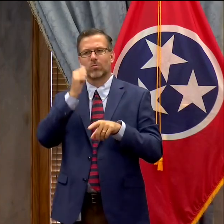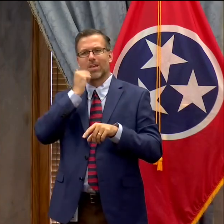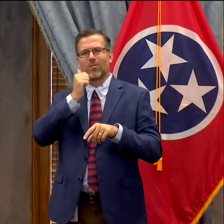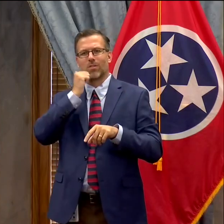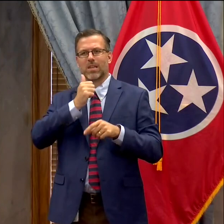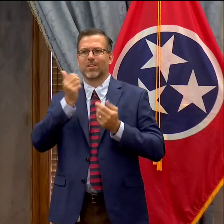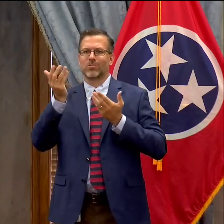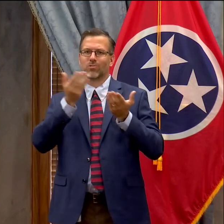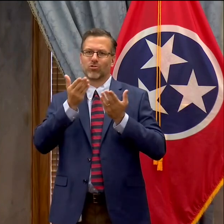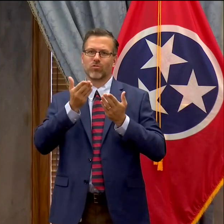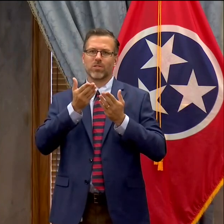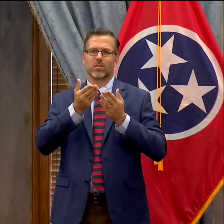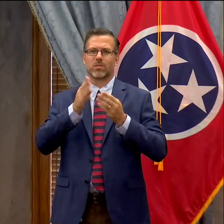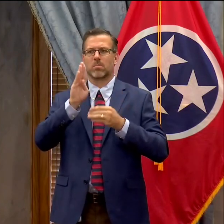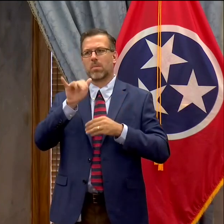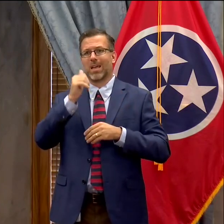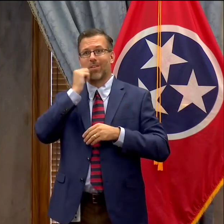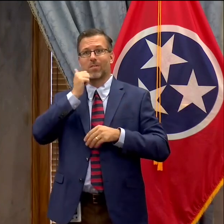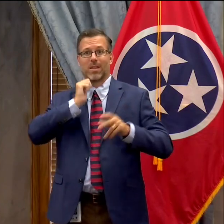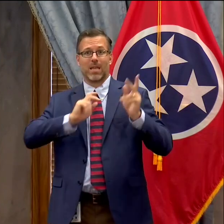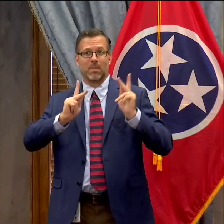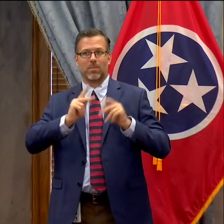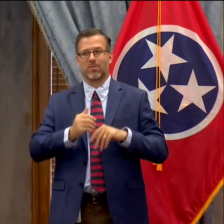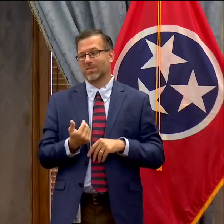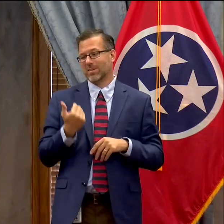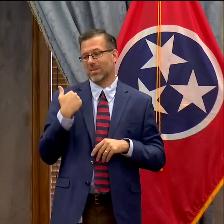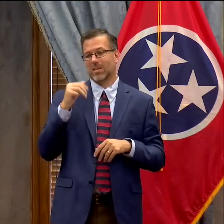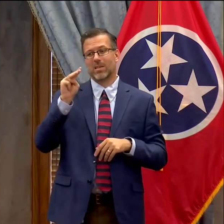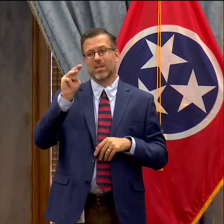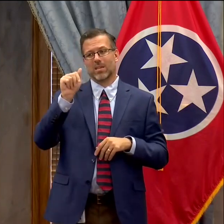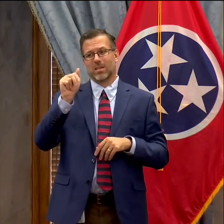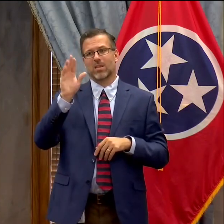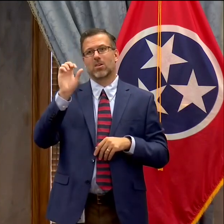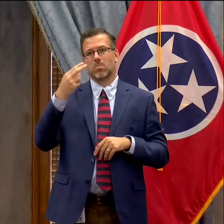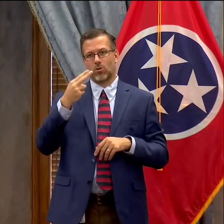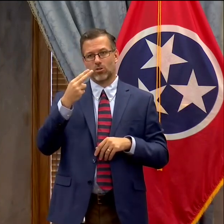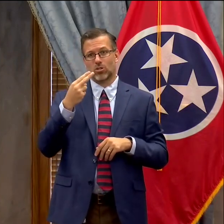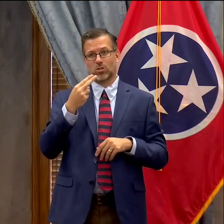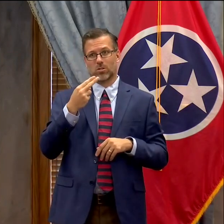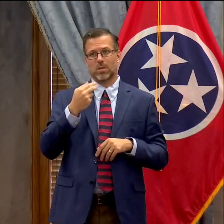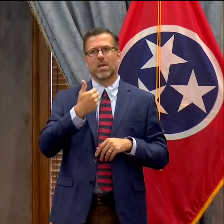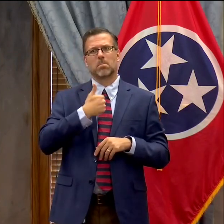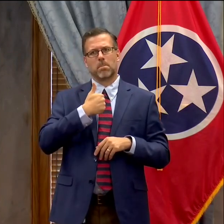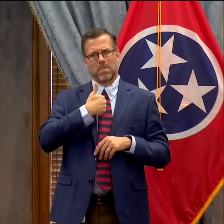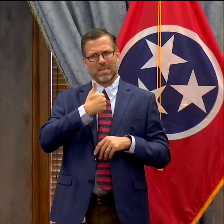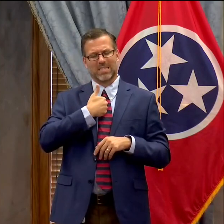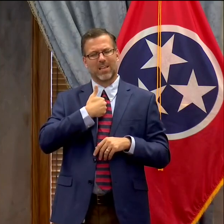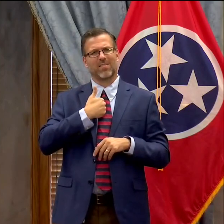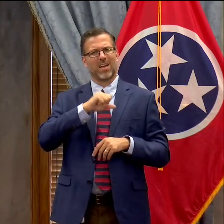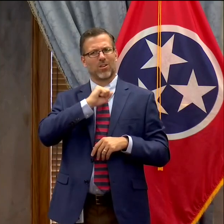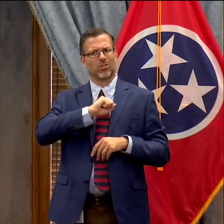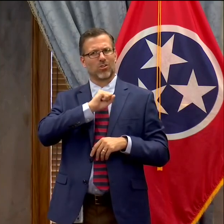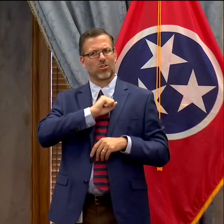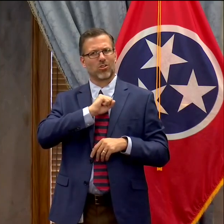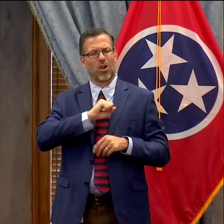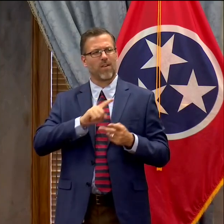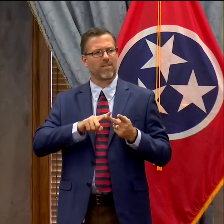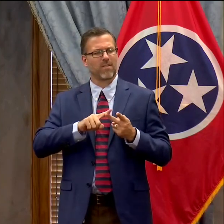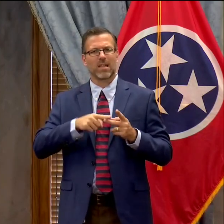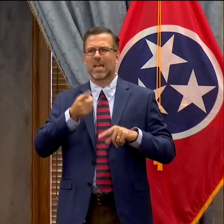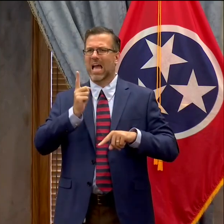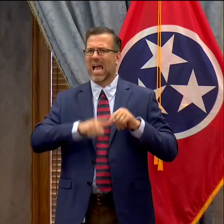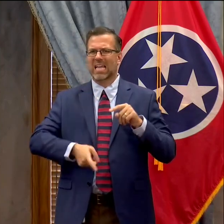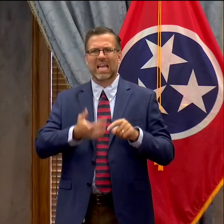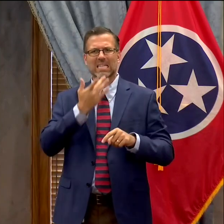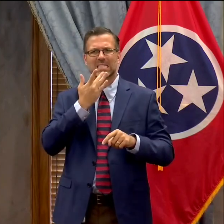by everyday citizens in mid-march after developing a very dry cough and an even stranger loss of taste and smell